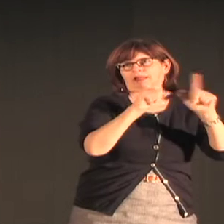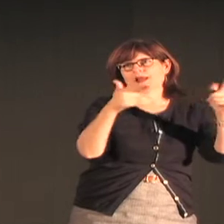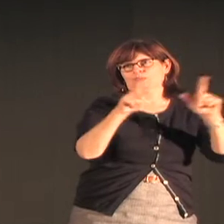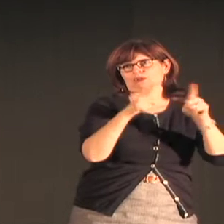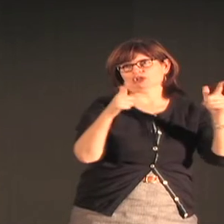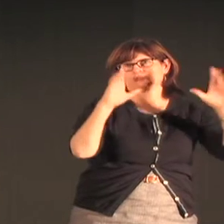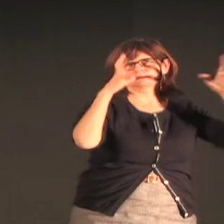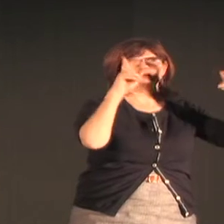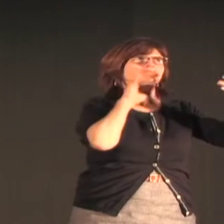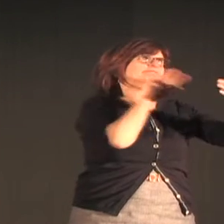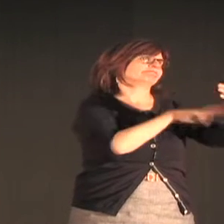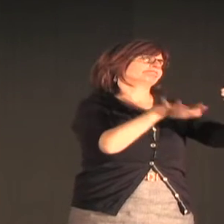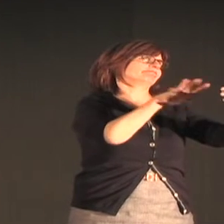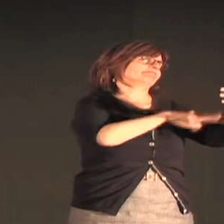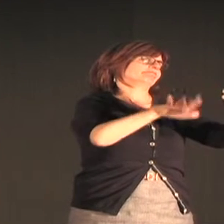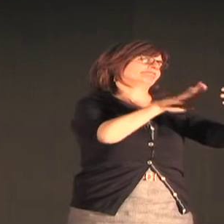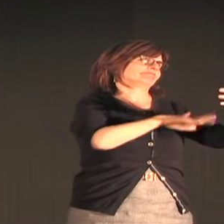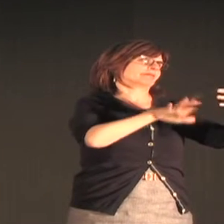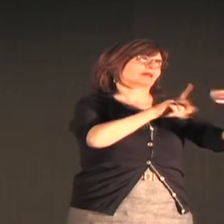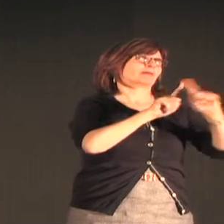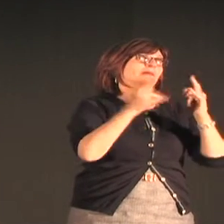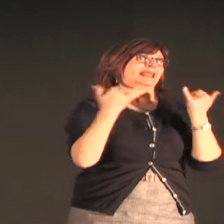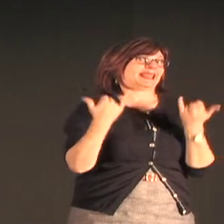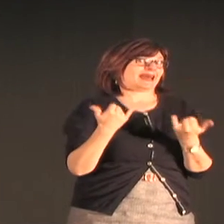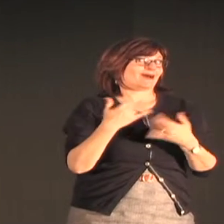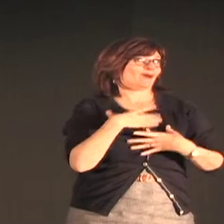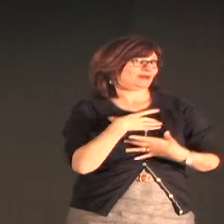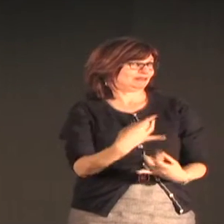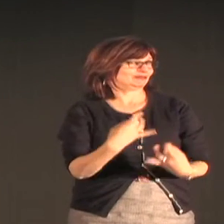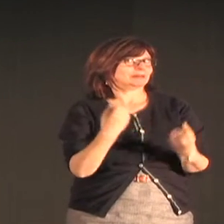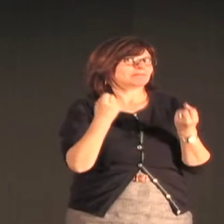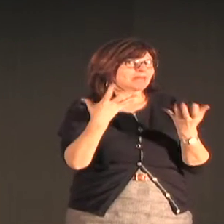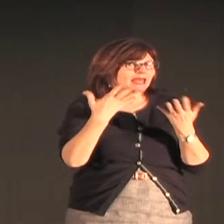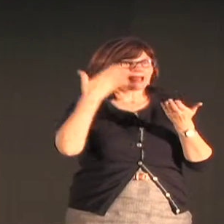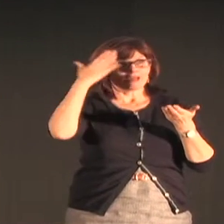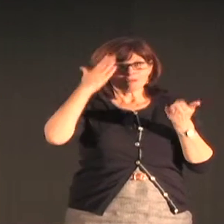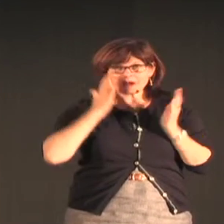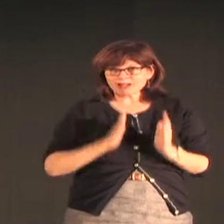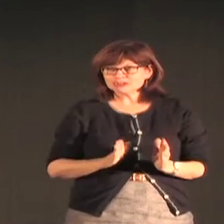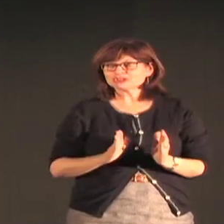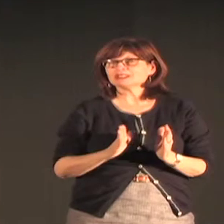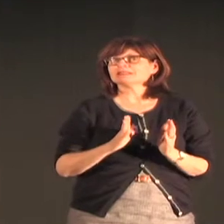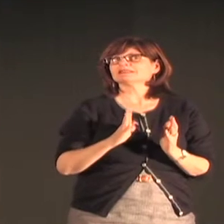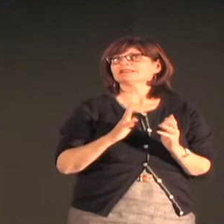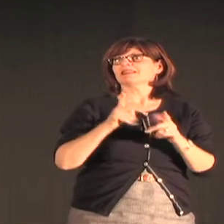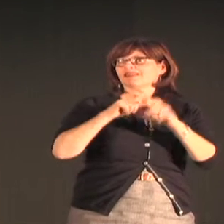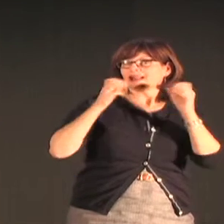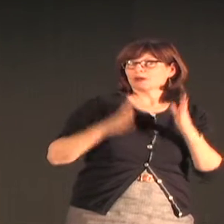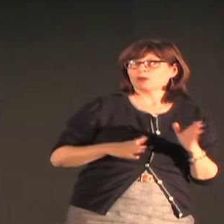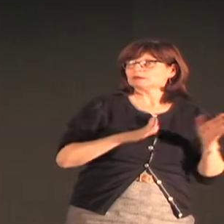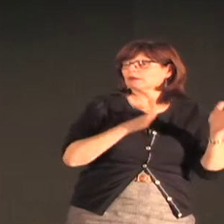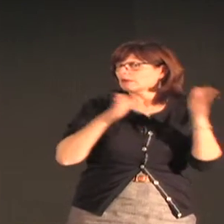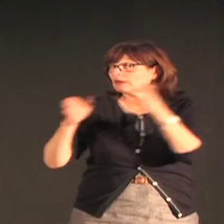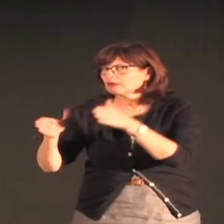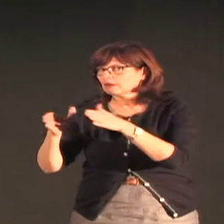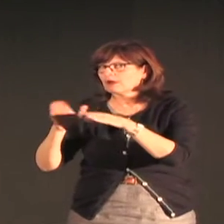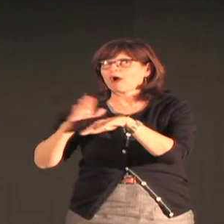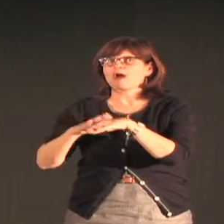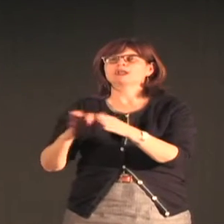Which are considered the world languages. And they have been extensively studied. But it's interesting now because anthropologists